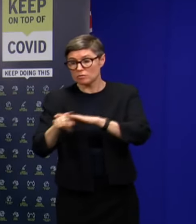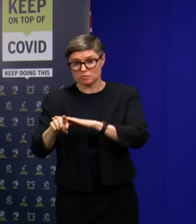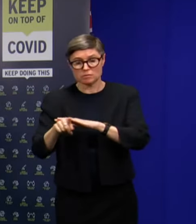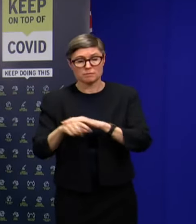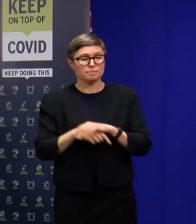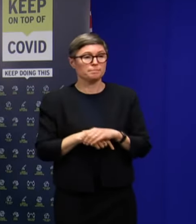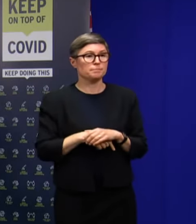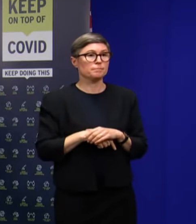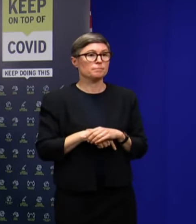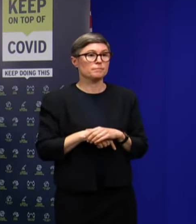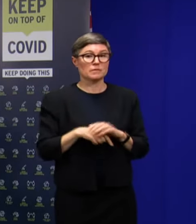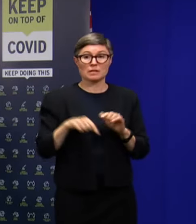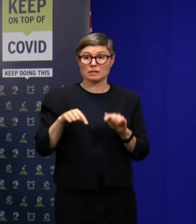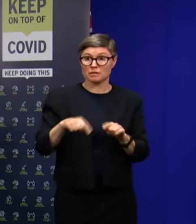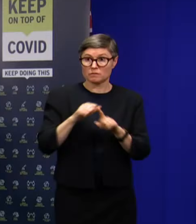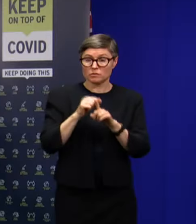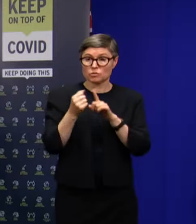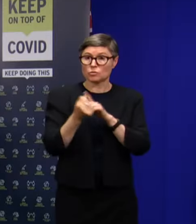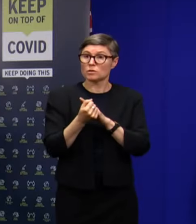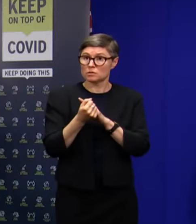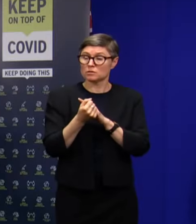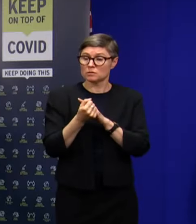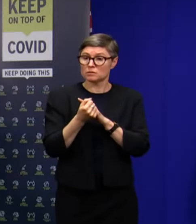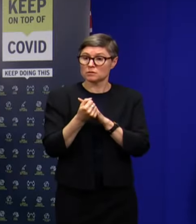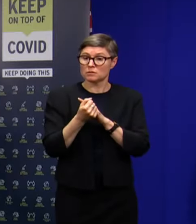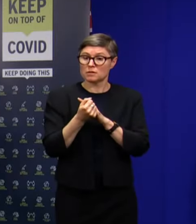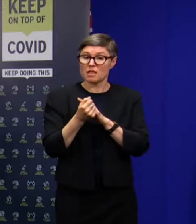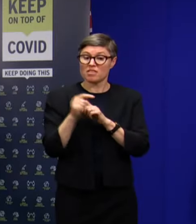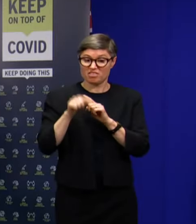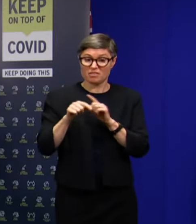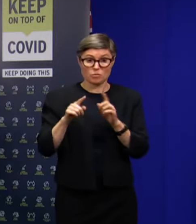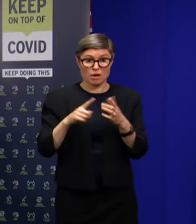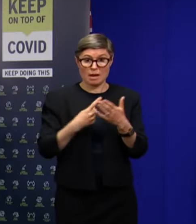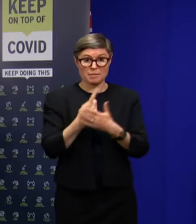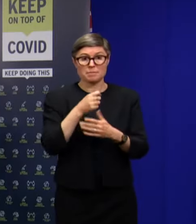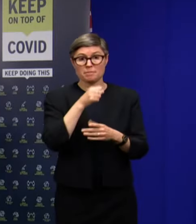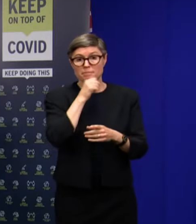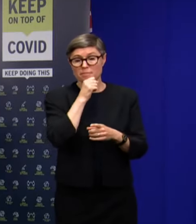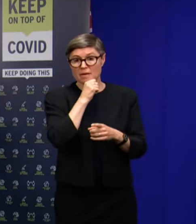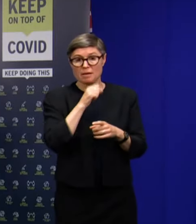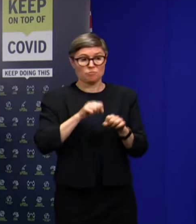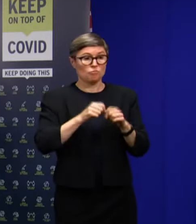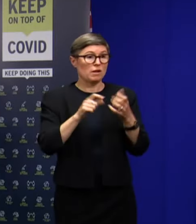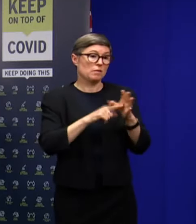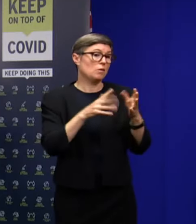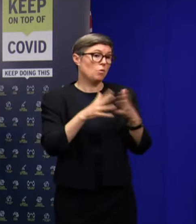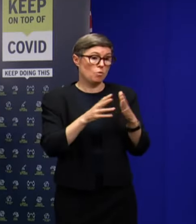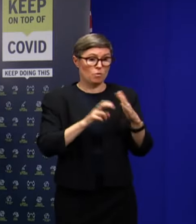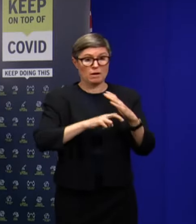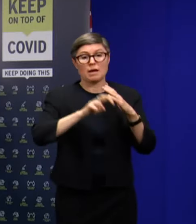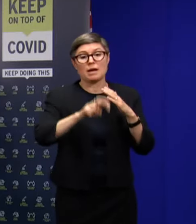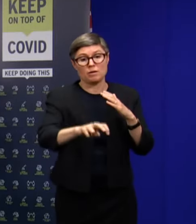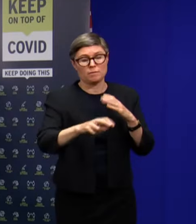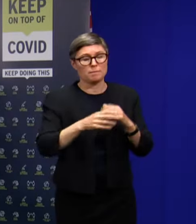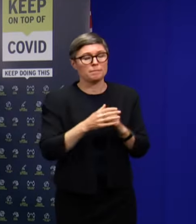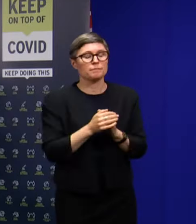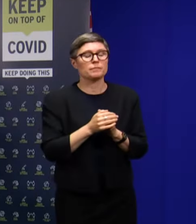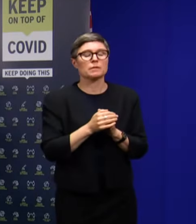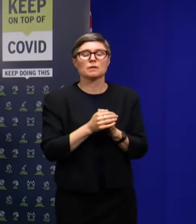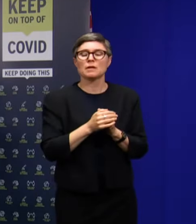in this case, that is exactly what has happened. Now, I'll hand over to Dr Beach to